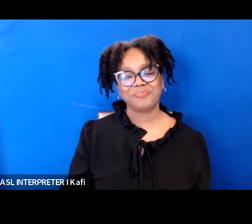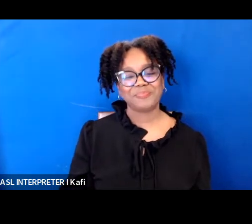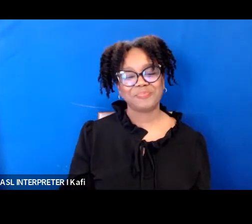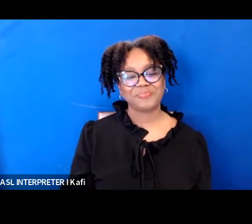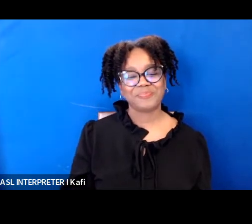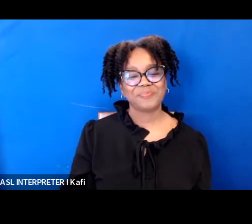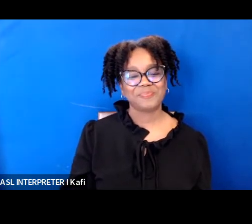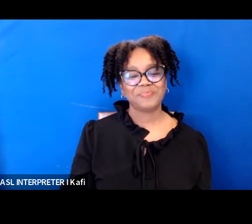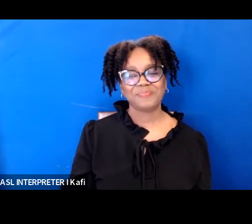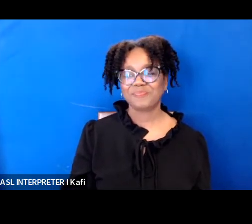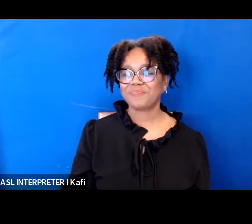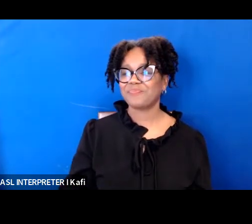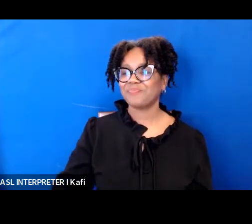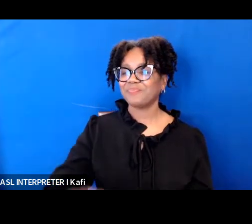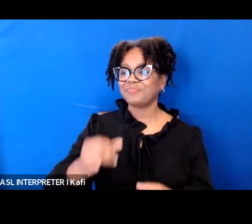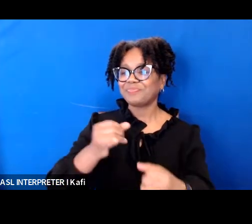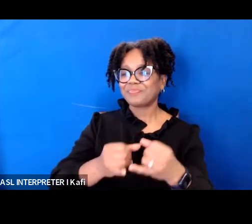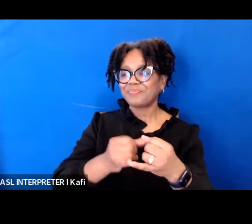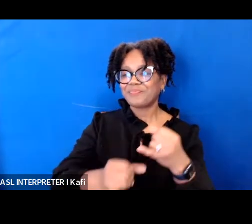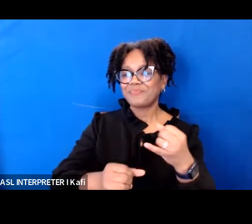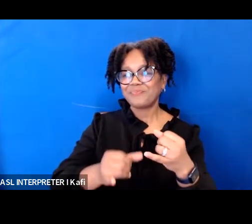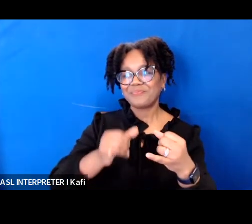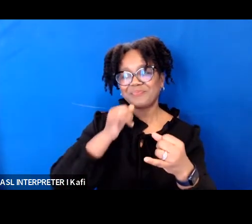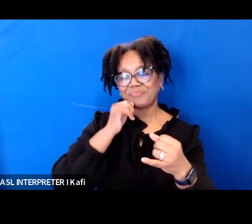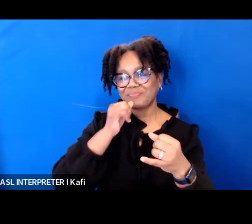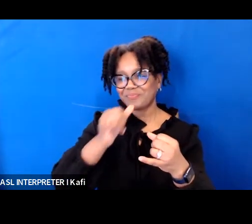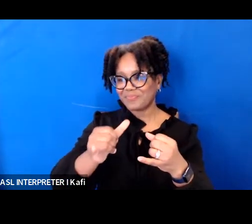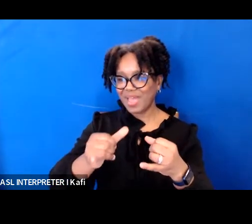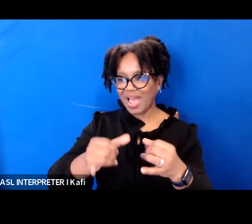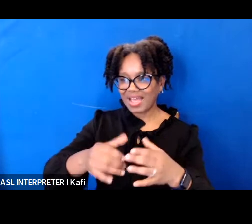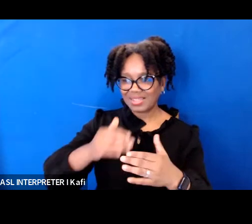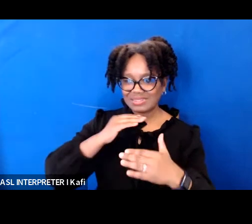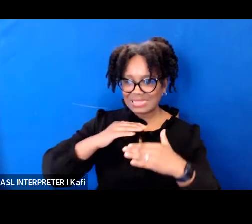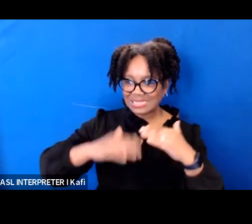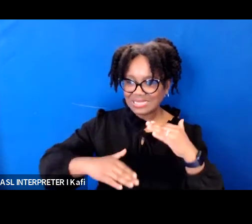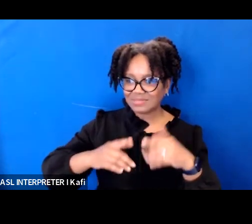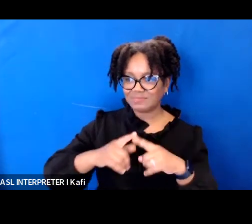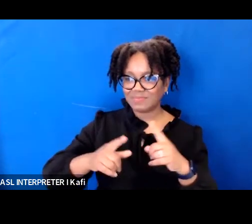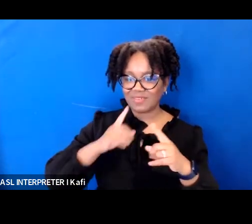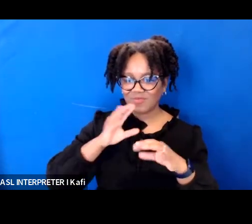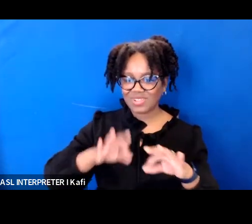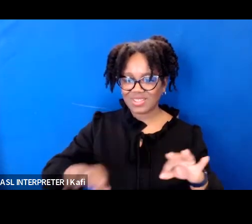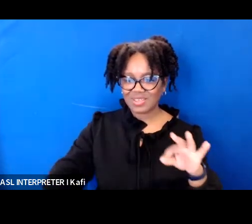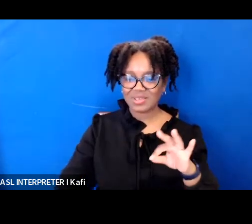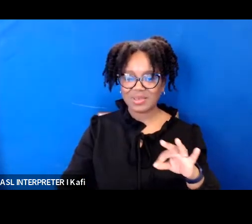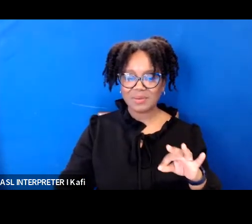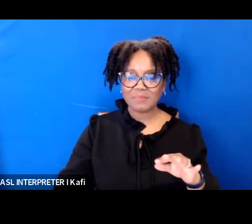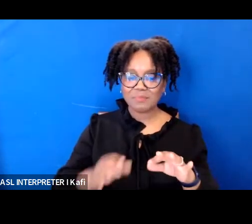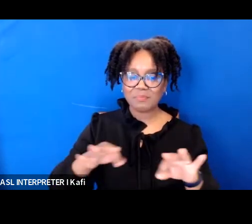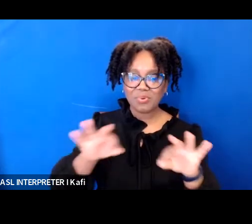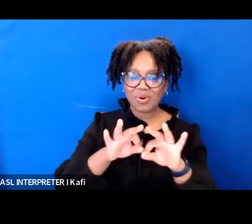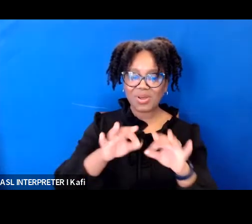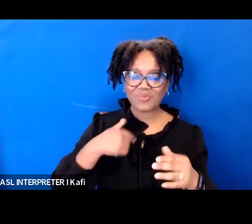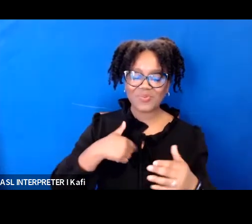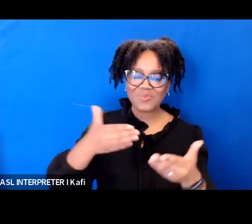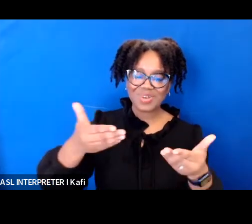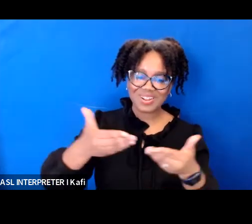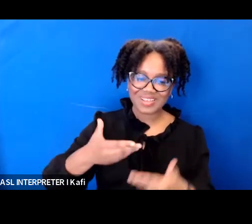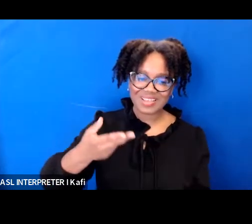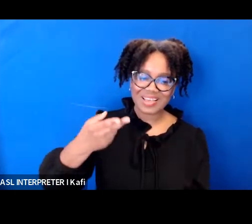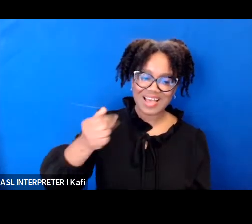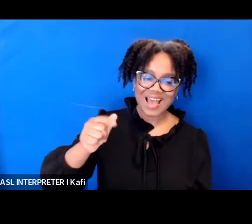welcome haban gurma to the stage um she's an incredible disability rights lawyer author speaker